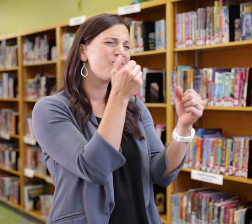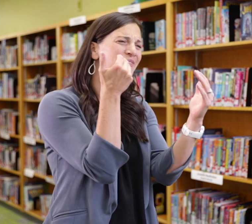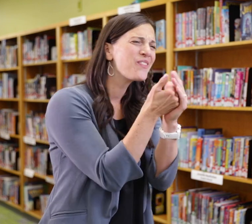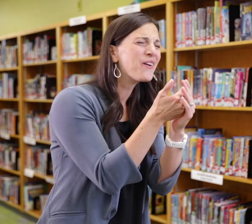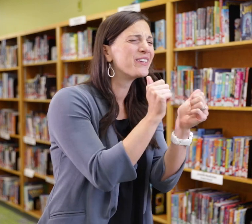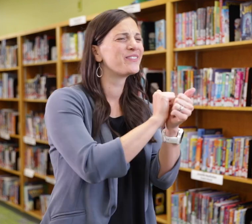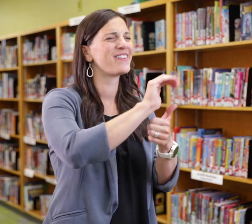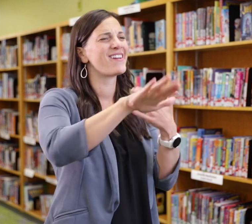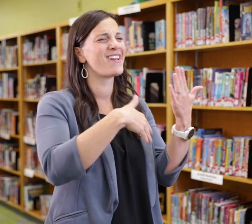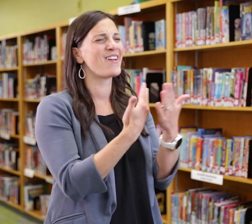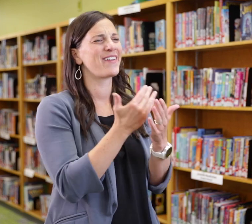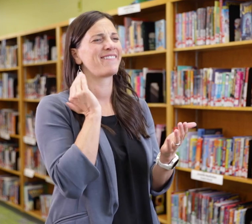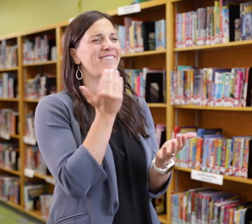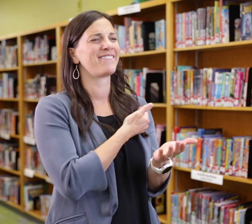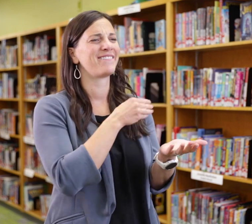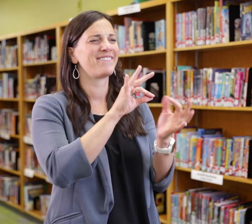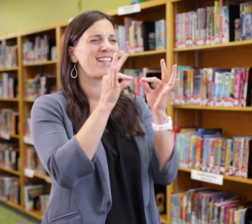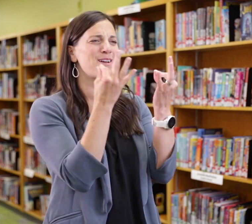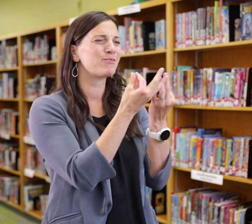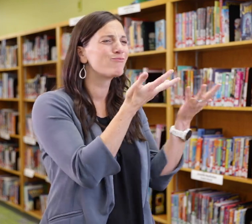We work very closely with all of our families.